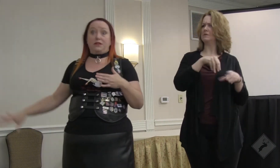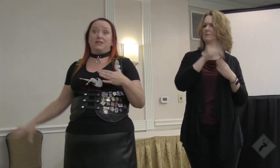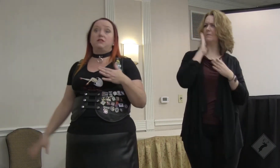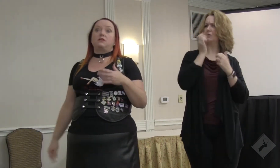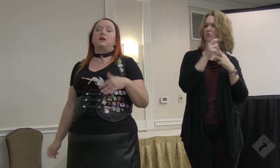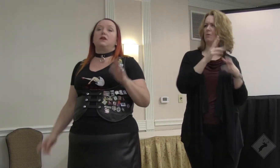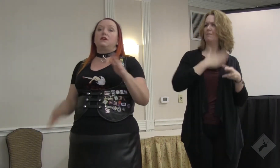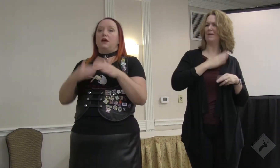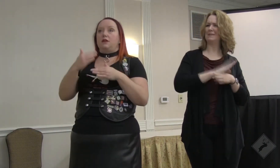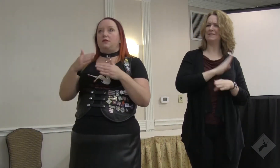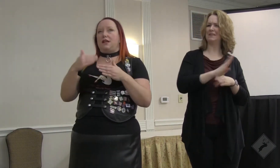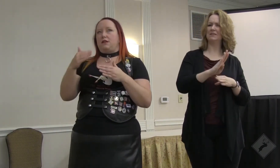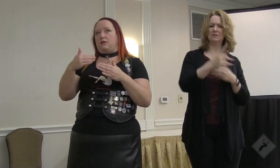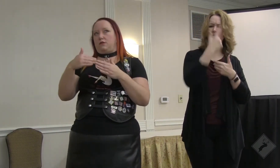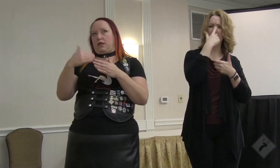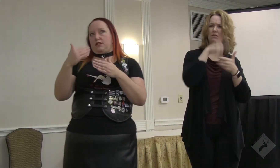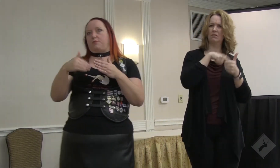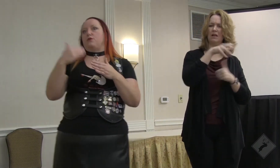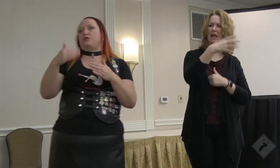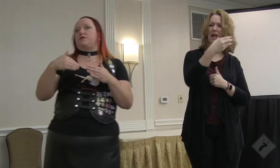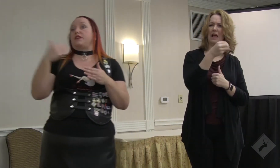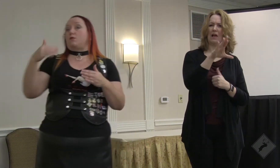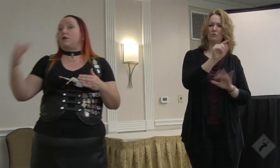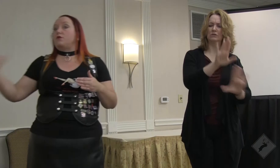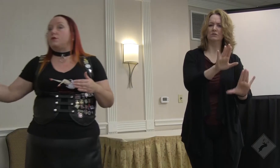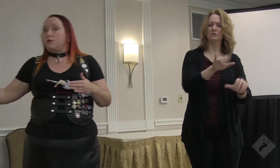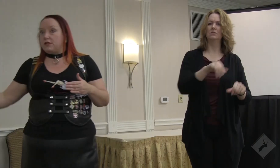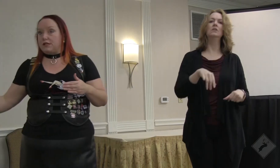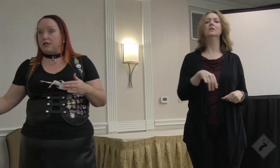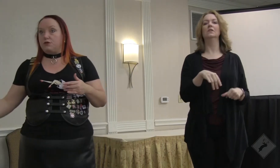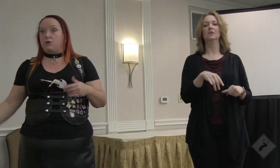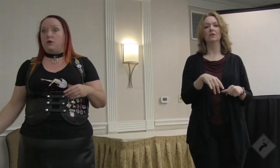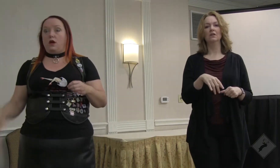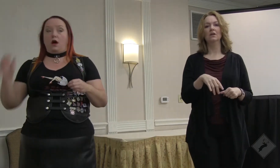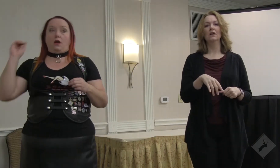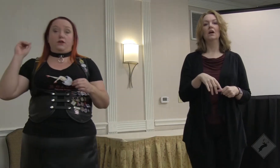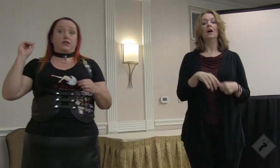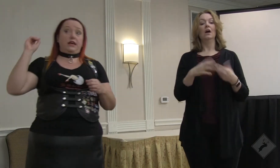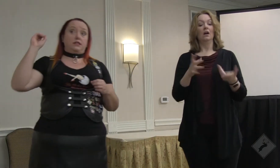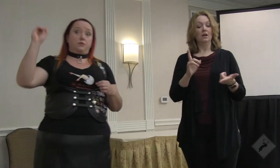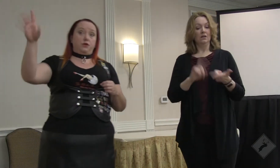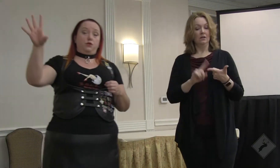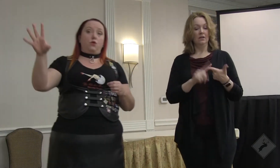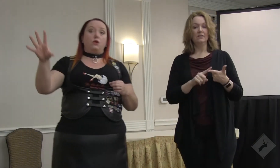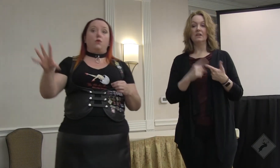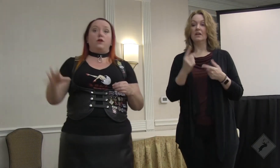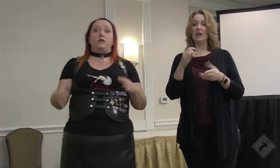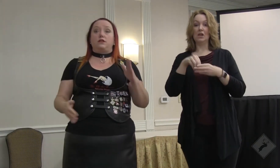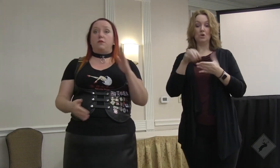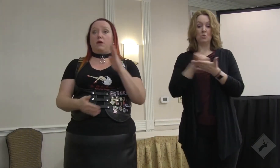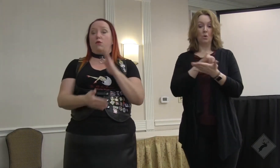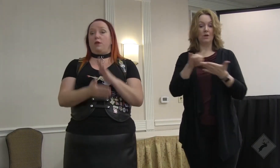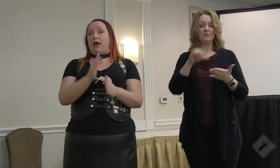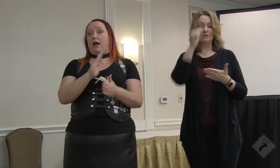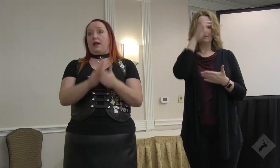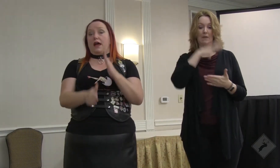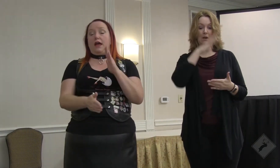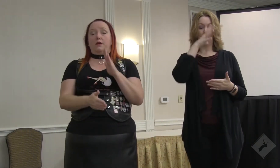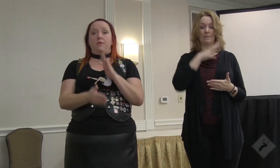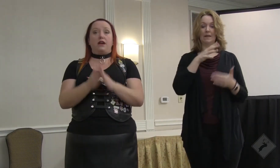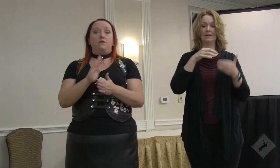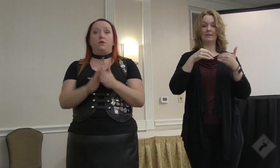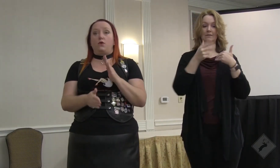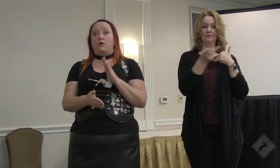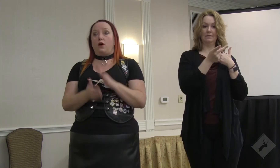bedroom is their business. That spoke to the fact that what they were doing was consensual. There's a case up in New York where this man and woman had